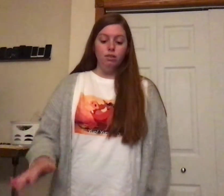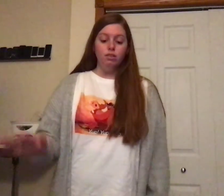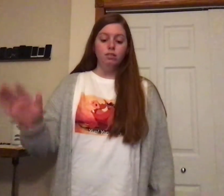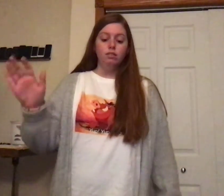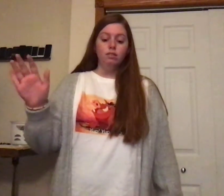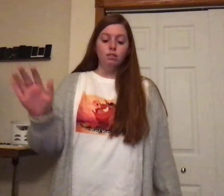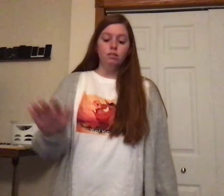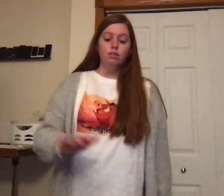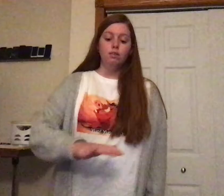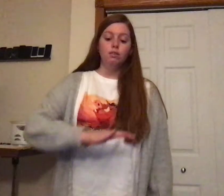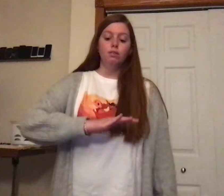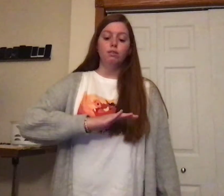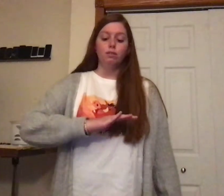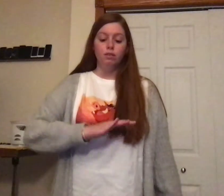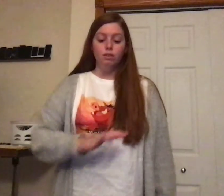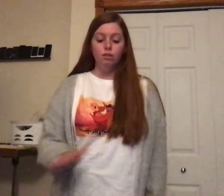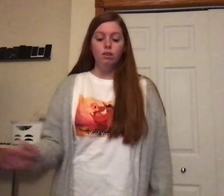Le, Ti,